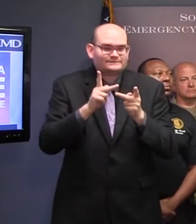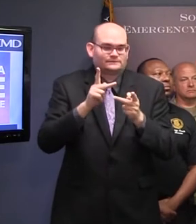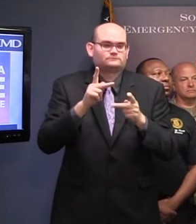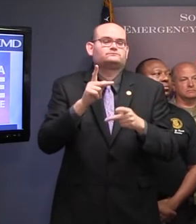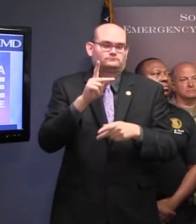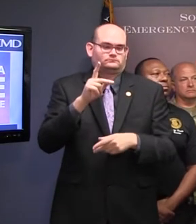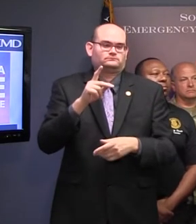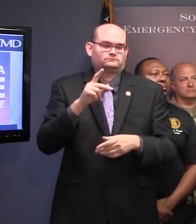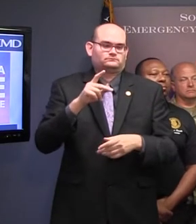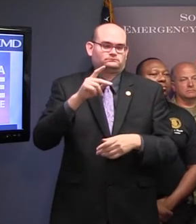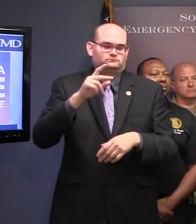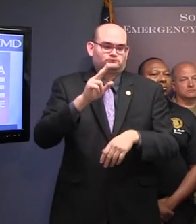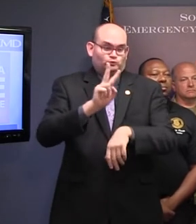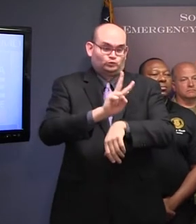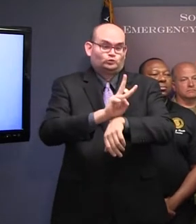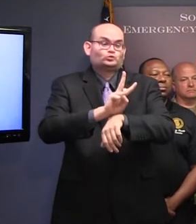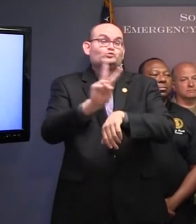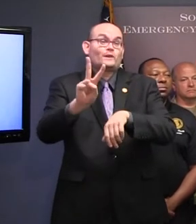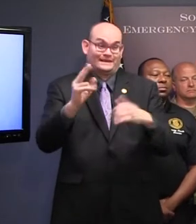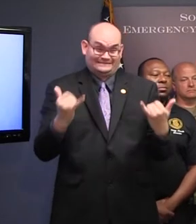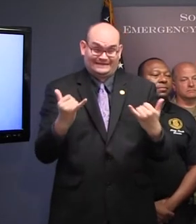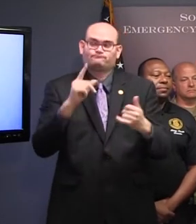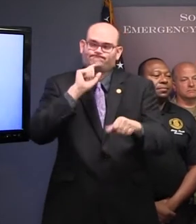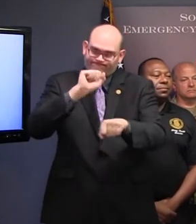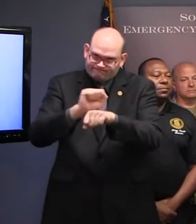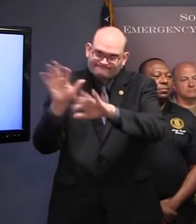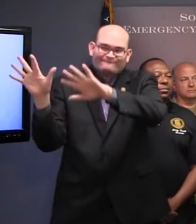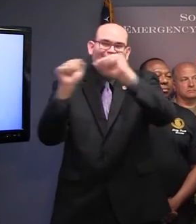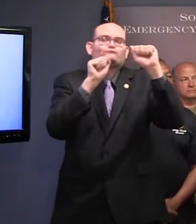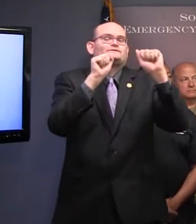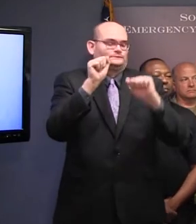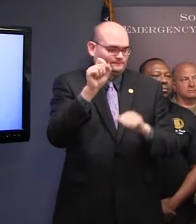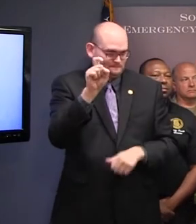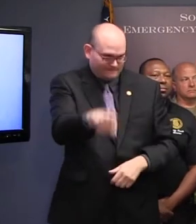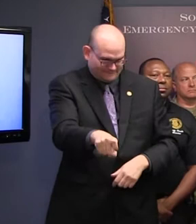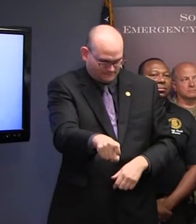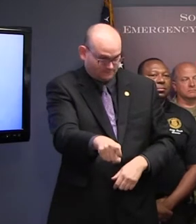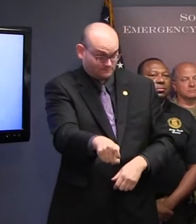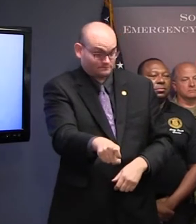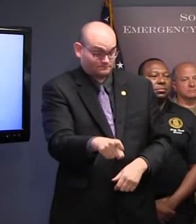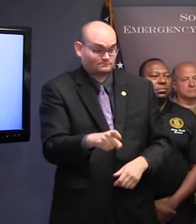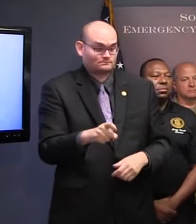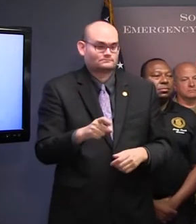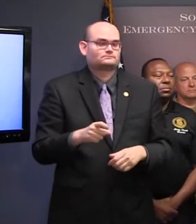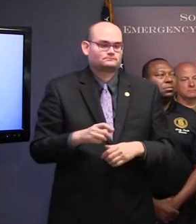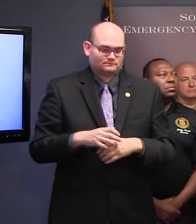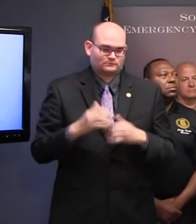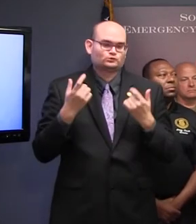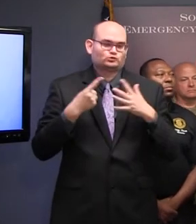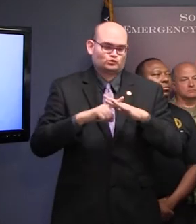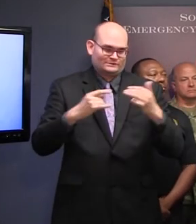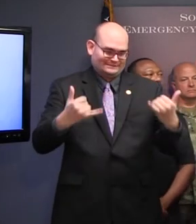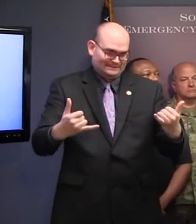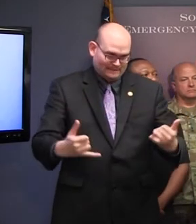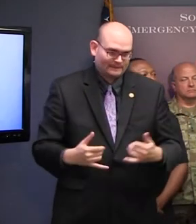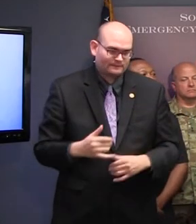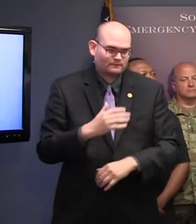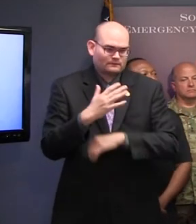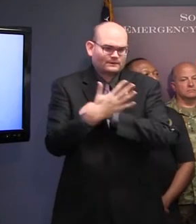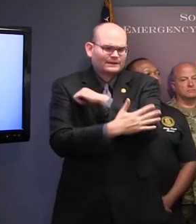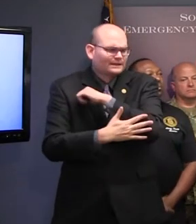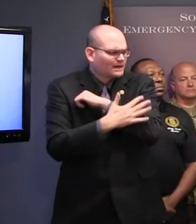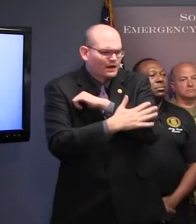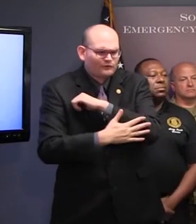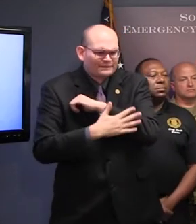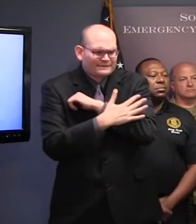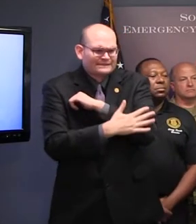'clock today. That order takes effect as of 2 o'clock today. Where are those? What counties are they in?